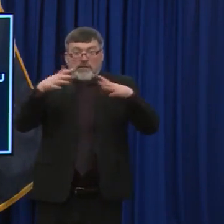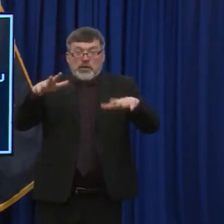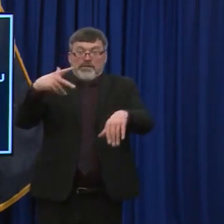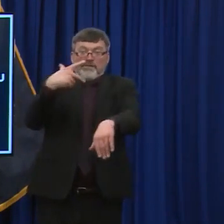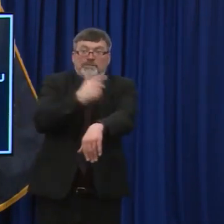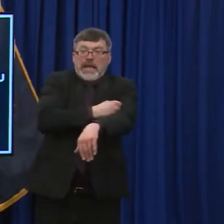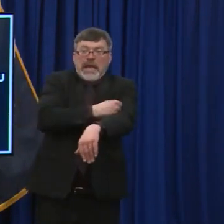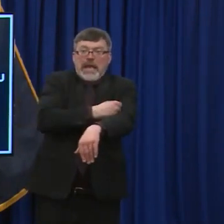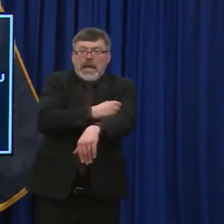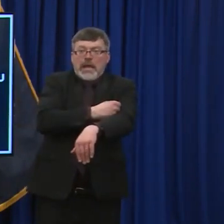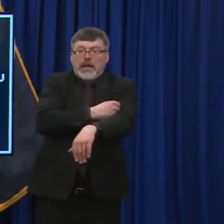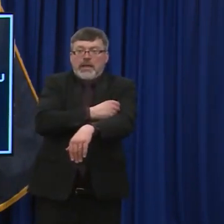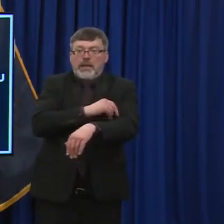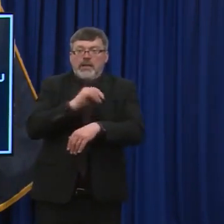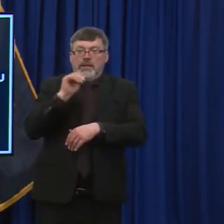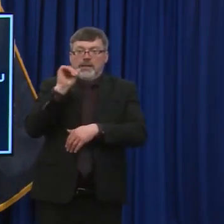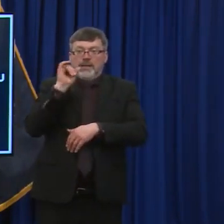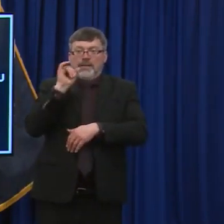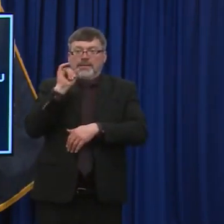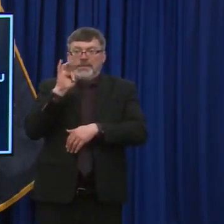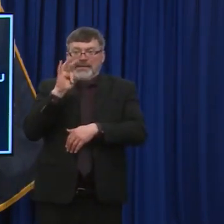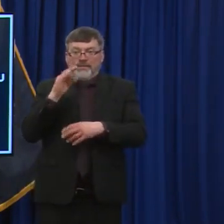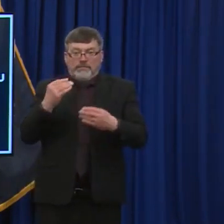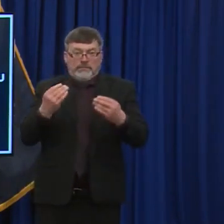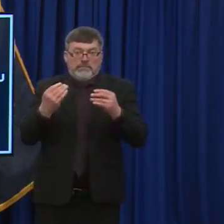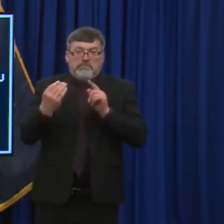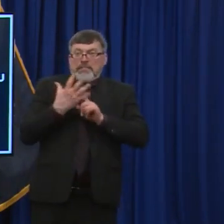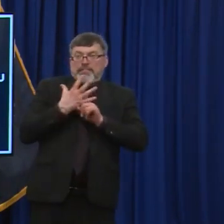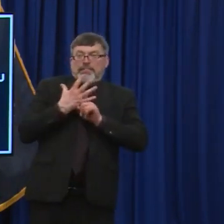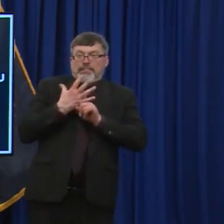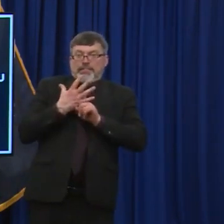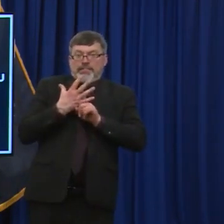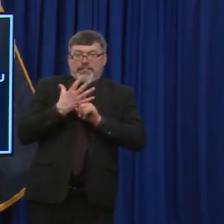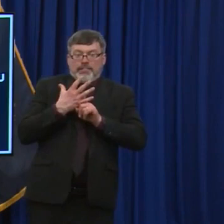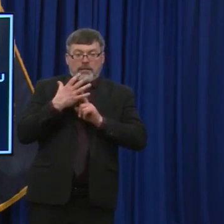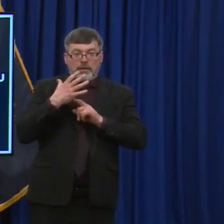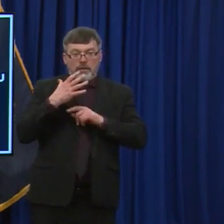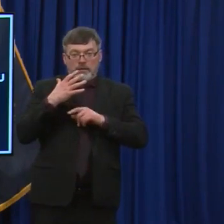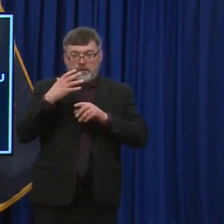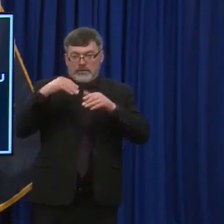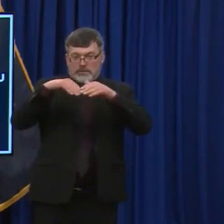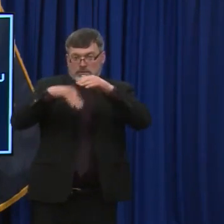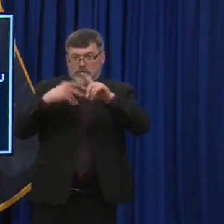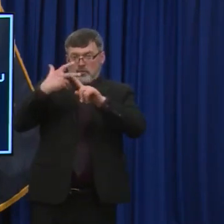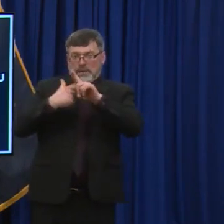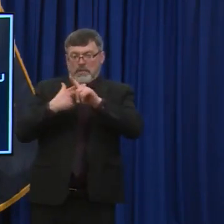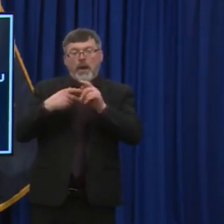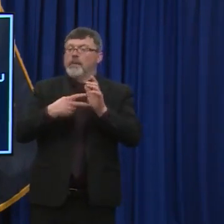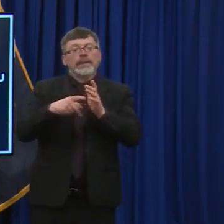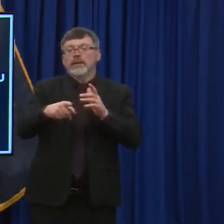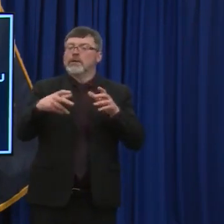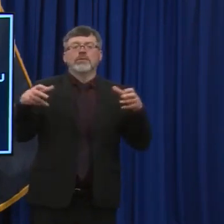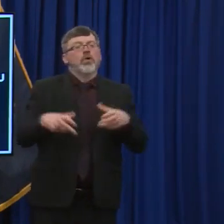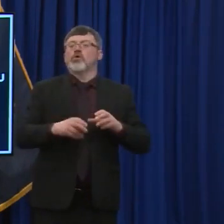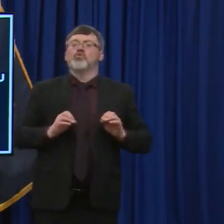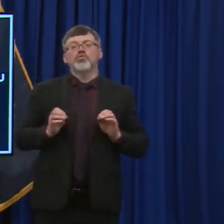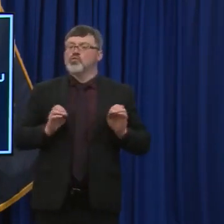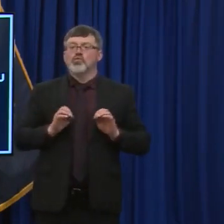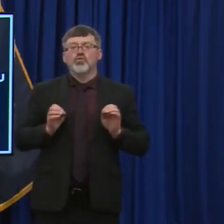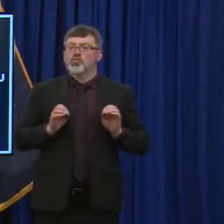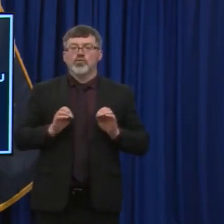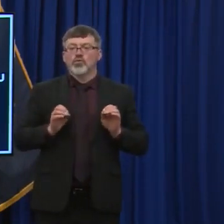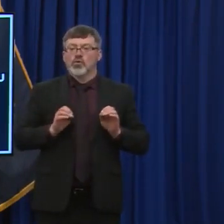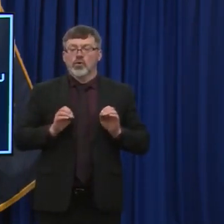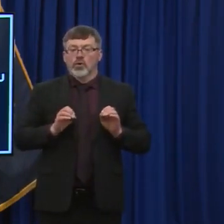if they have a new exposure within 90 days of vaccination. That I think was misinterpreted to mean that vaccination only